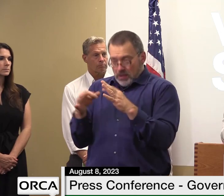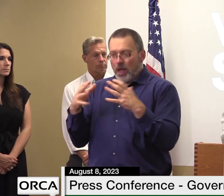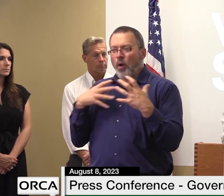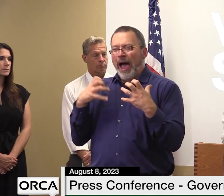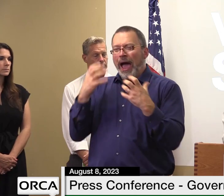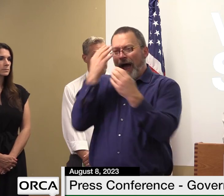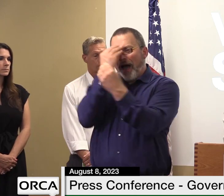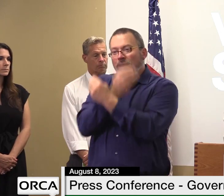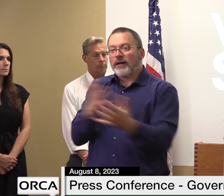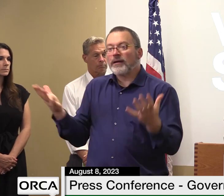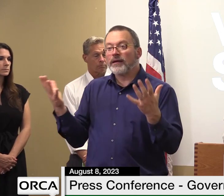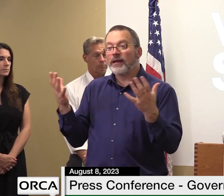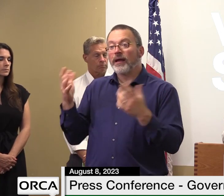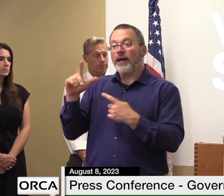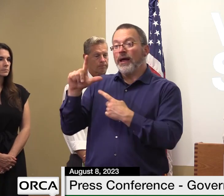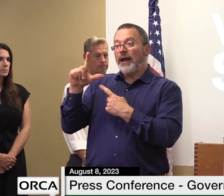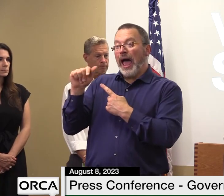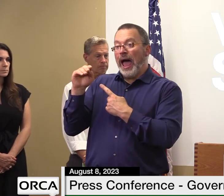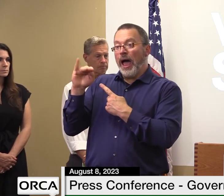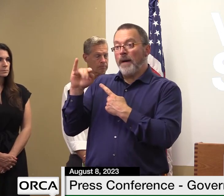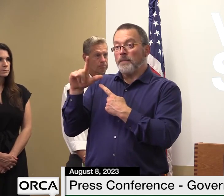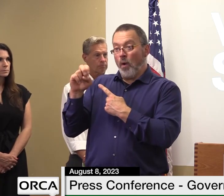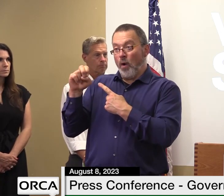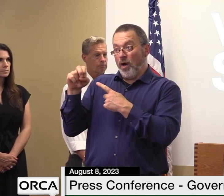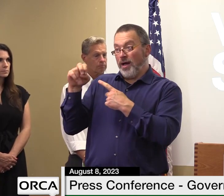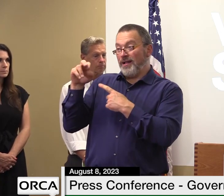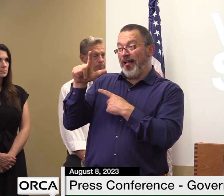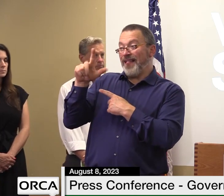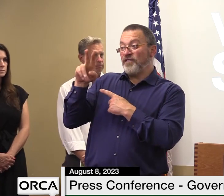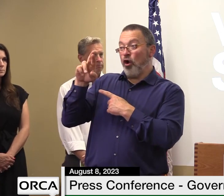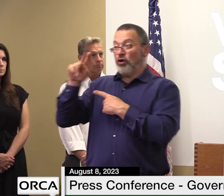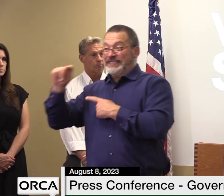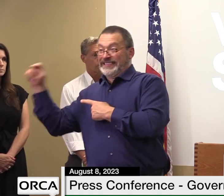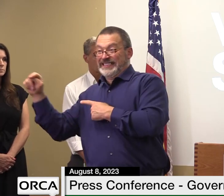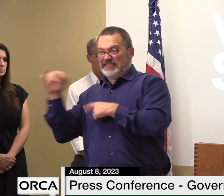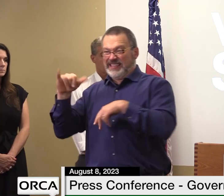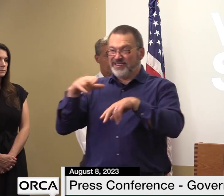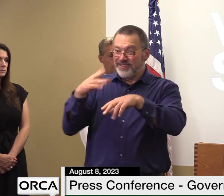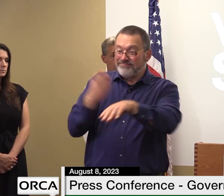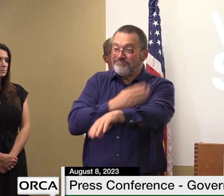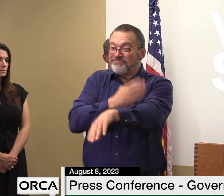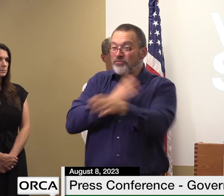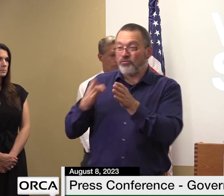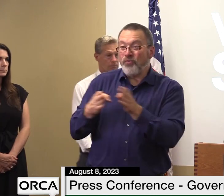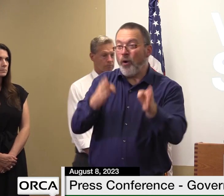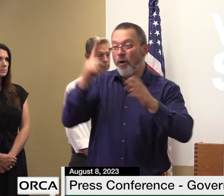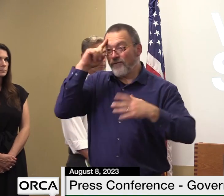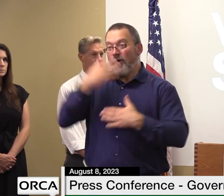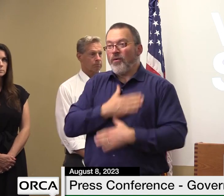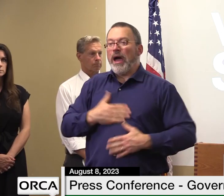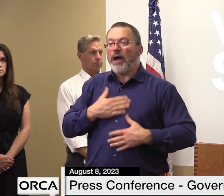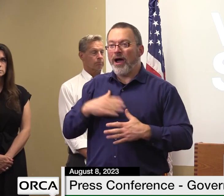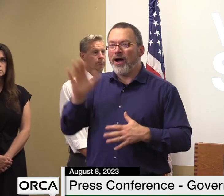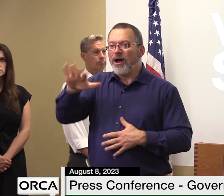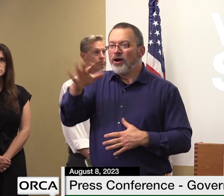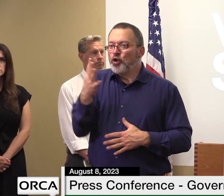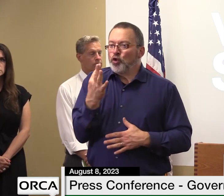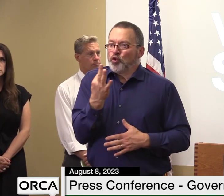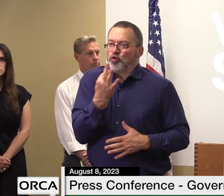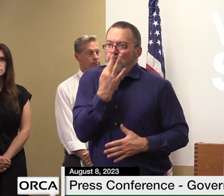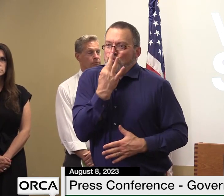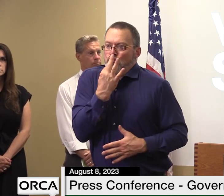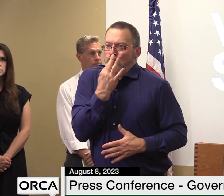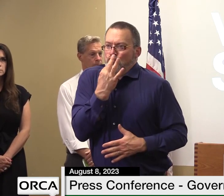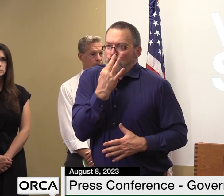valley rail trail we are very pleased to officially announce the reopening of more than one half